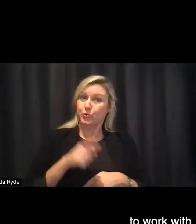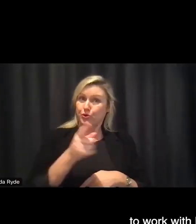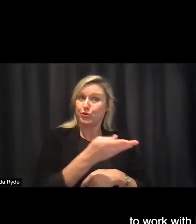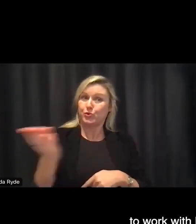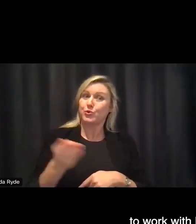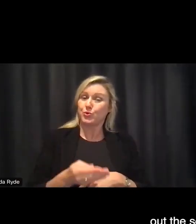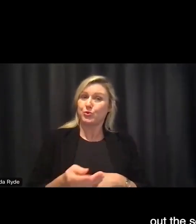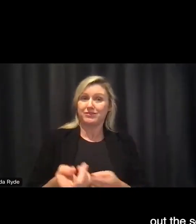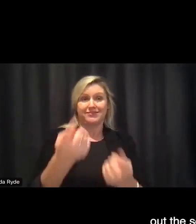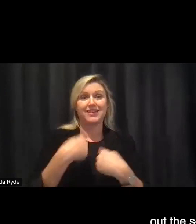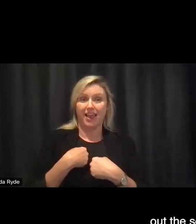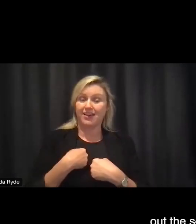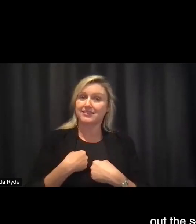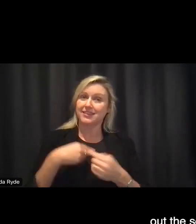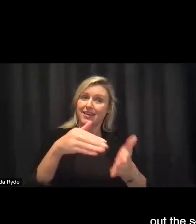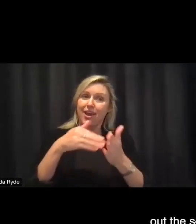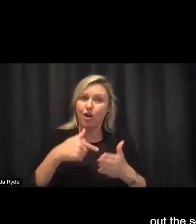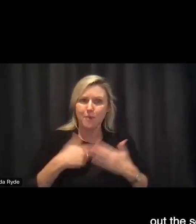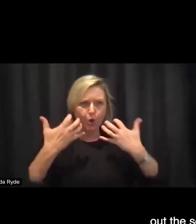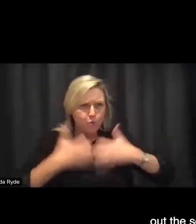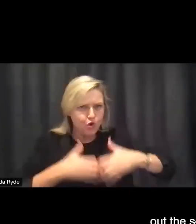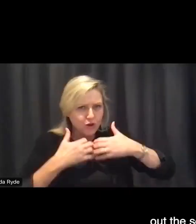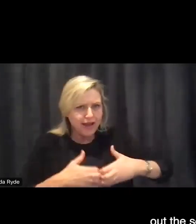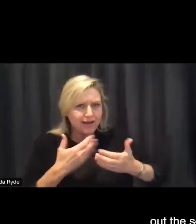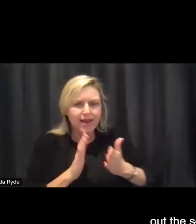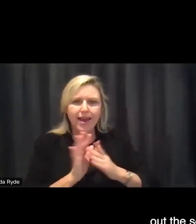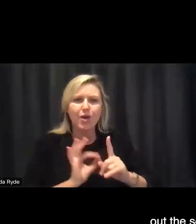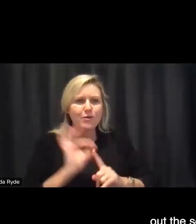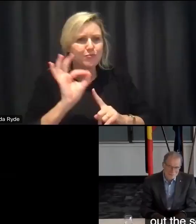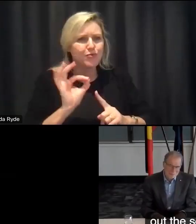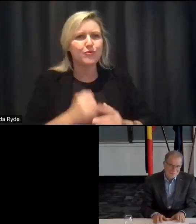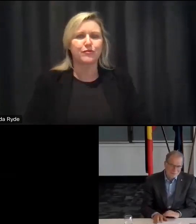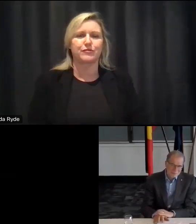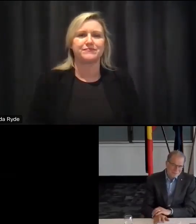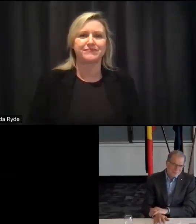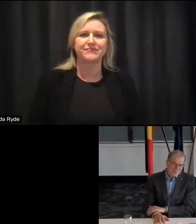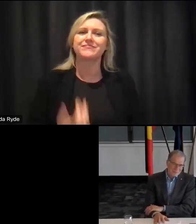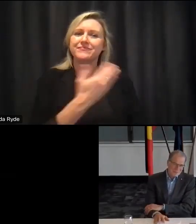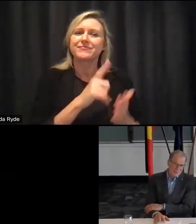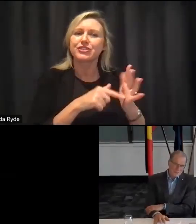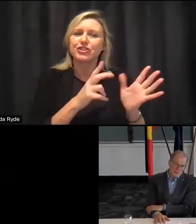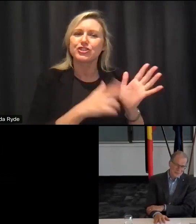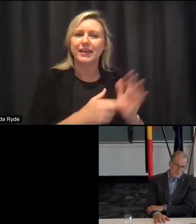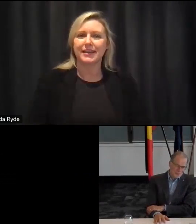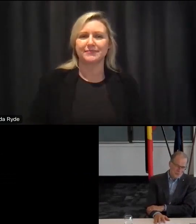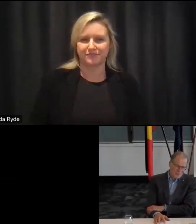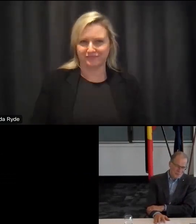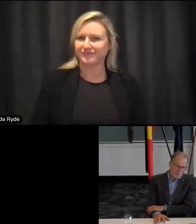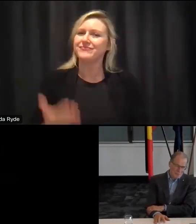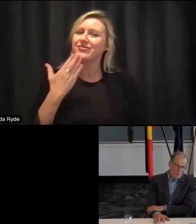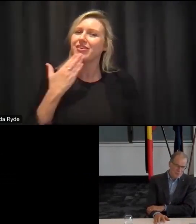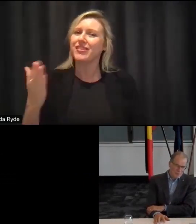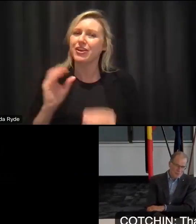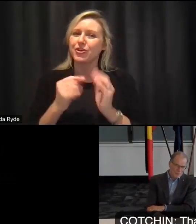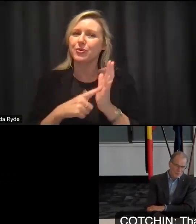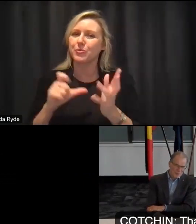work out the solutions to those problems so back to you james thank you bruce and um